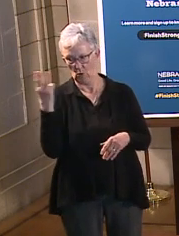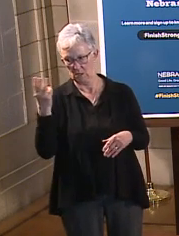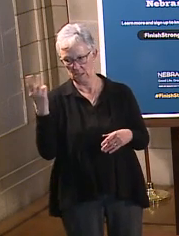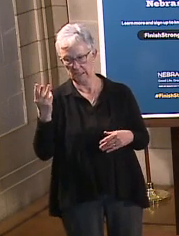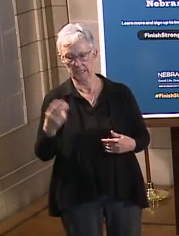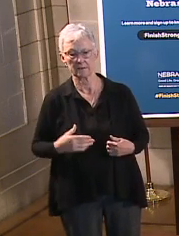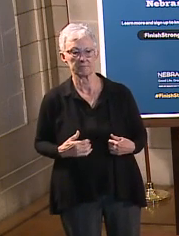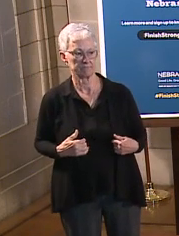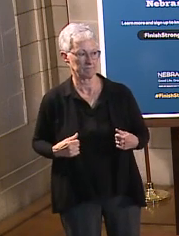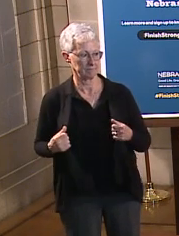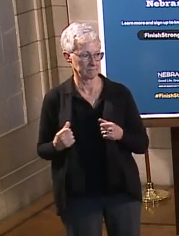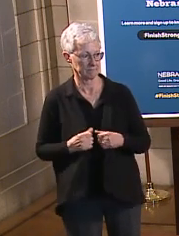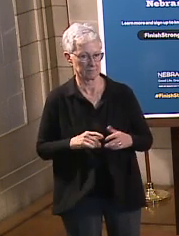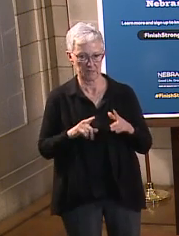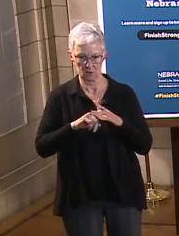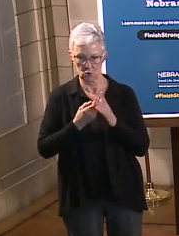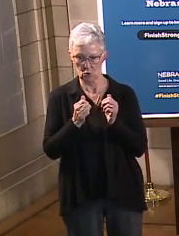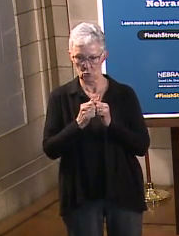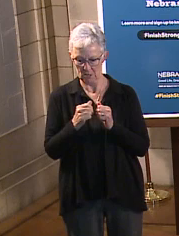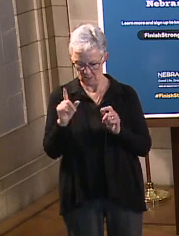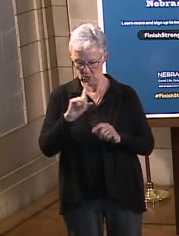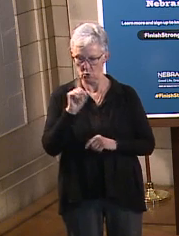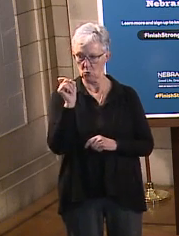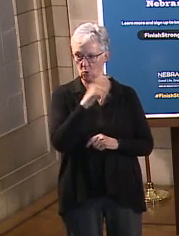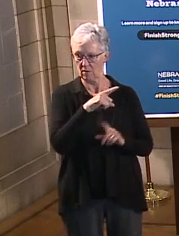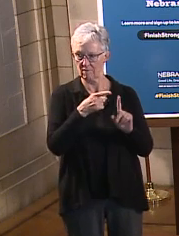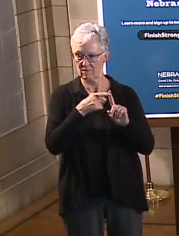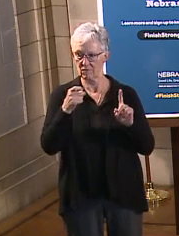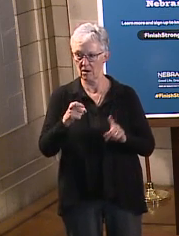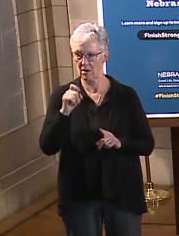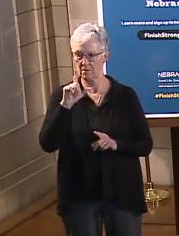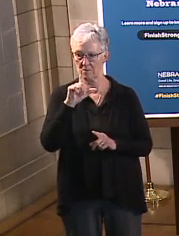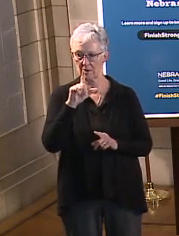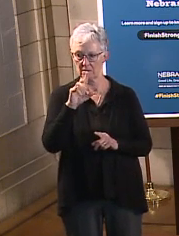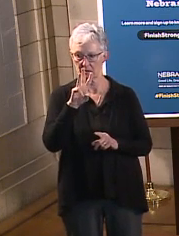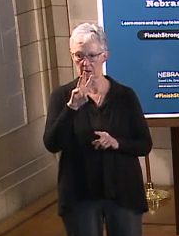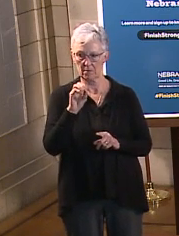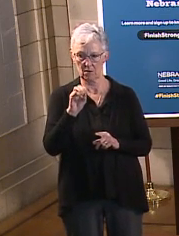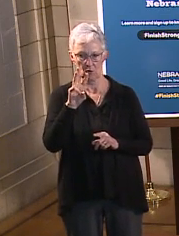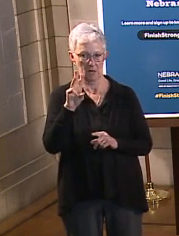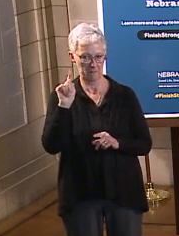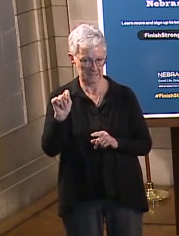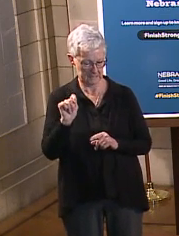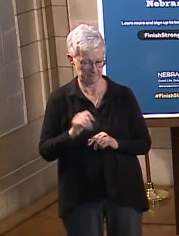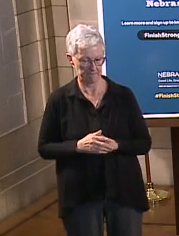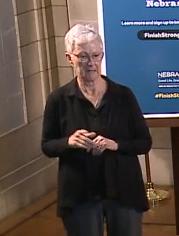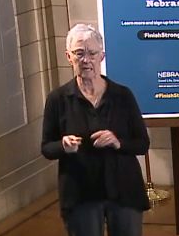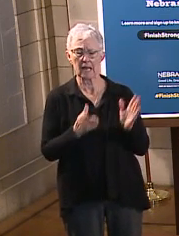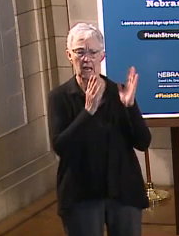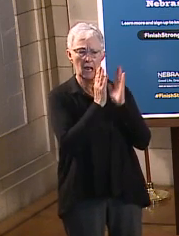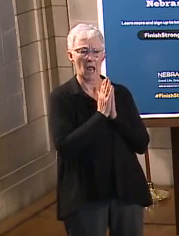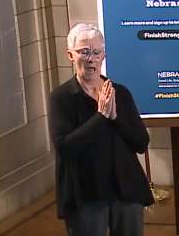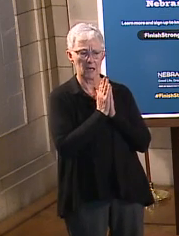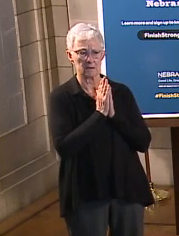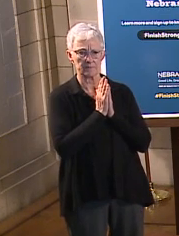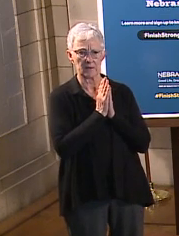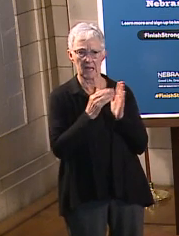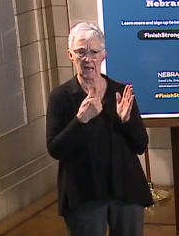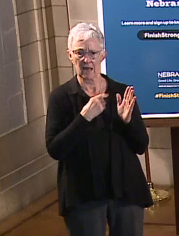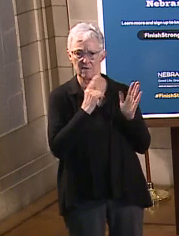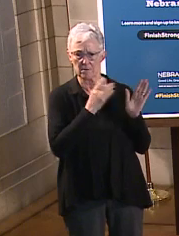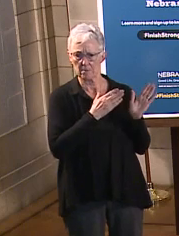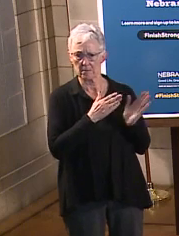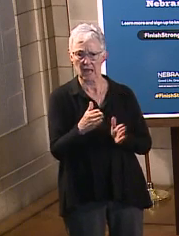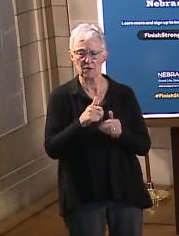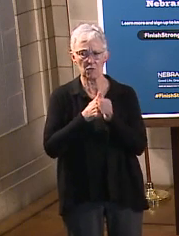We'll start with Lee Waldman from WWT. Governor Riggetts, are there any plans in the works to follow suit with places like Georgia, North